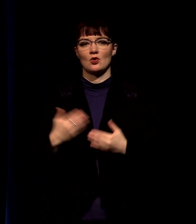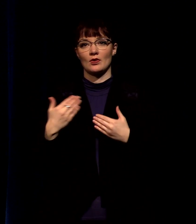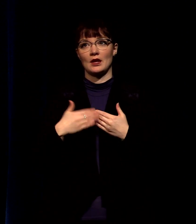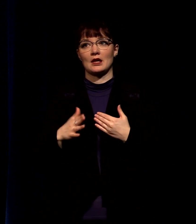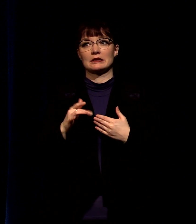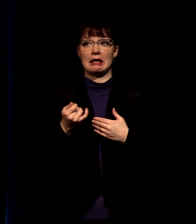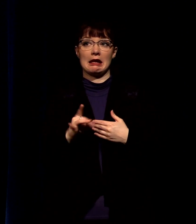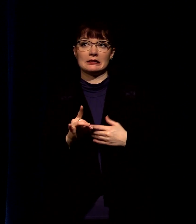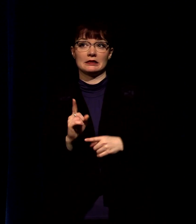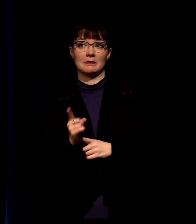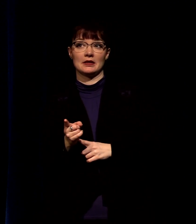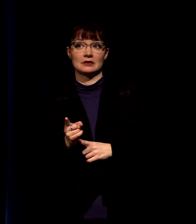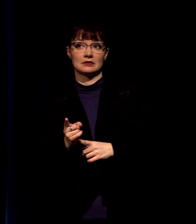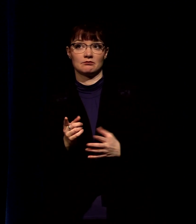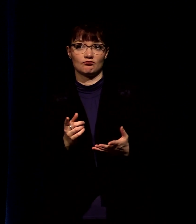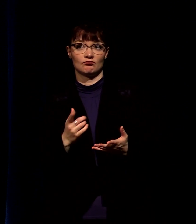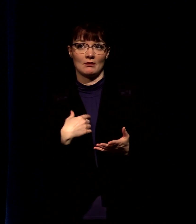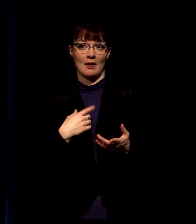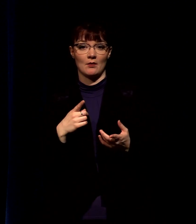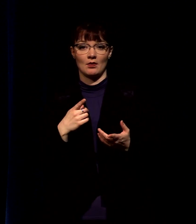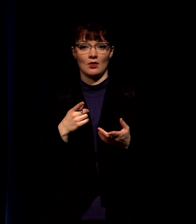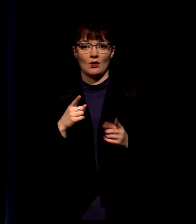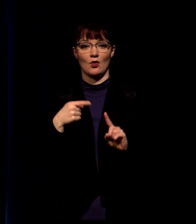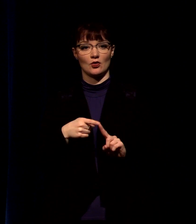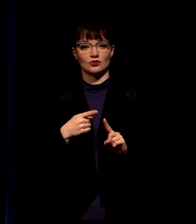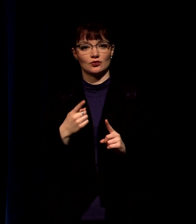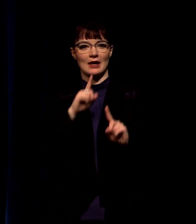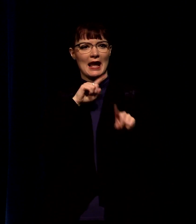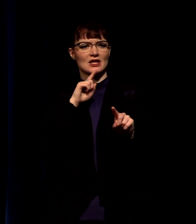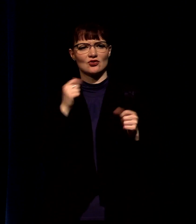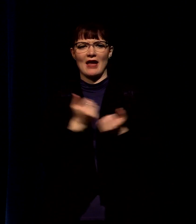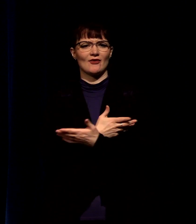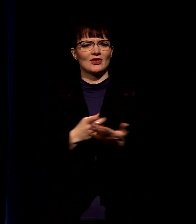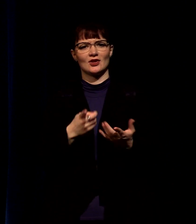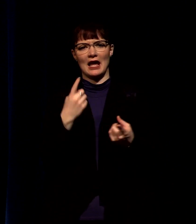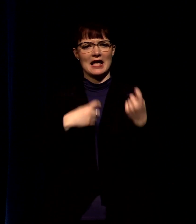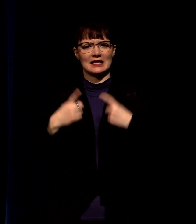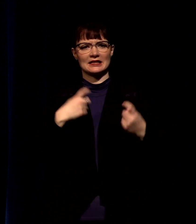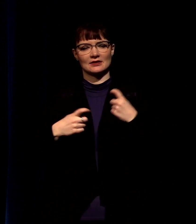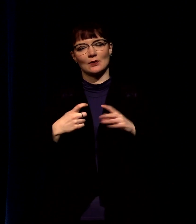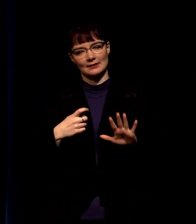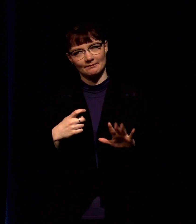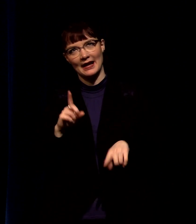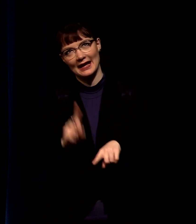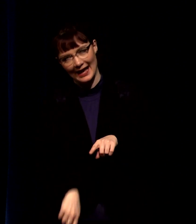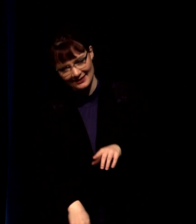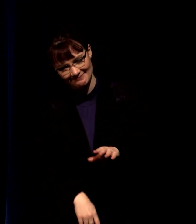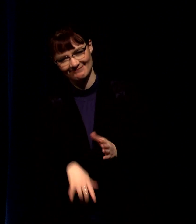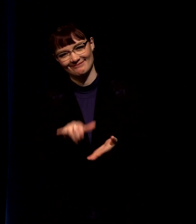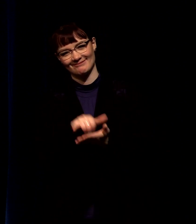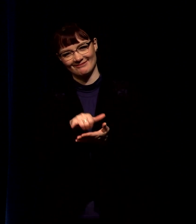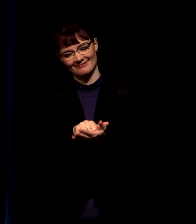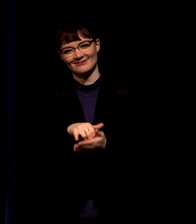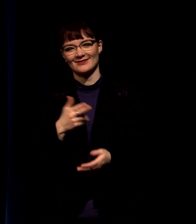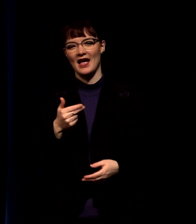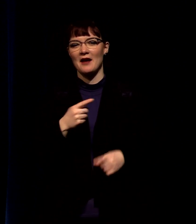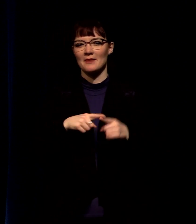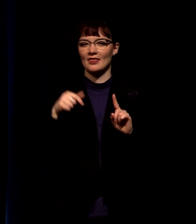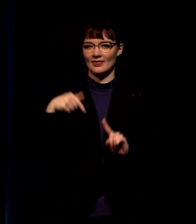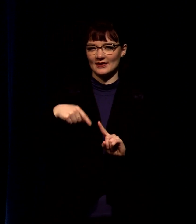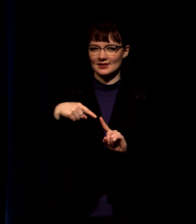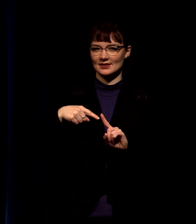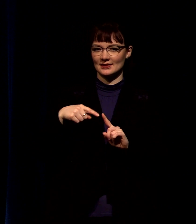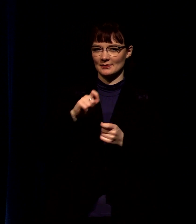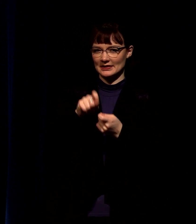know 18 minutes my goal is to just answer any question you have about this ever i can't do that but i do think that in this particular